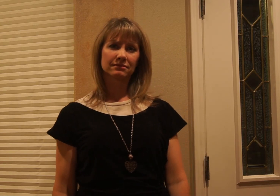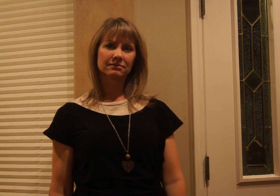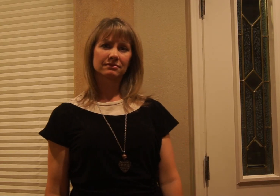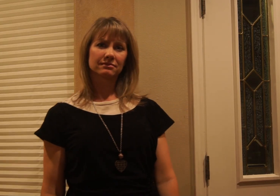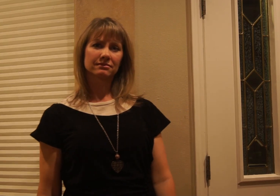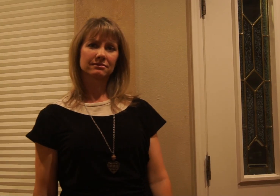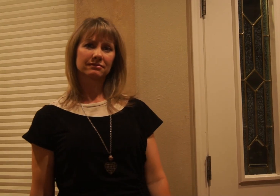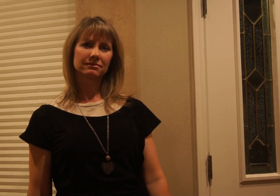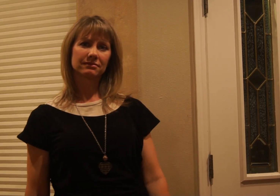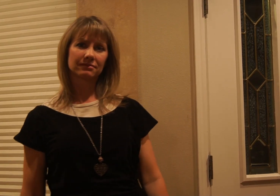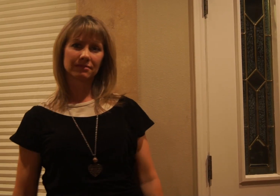And grace will lead me home To be continued To